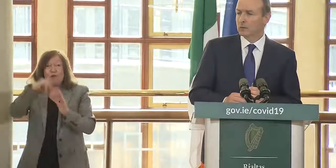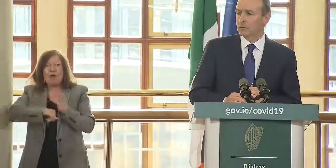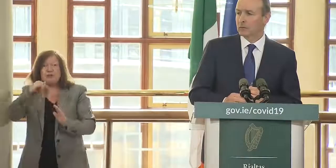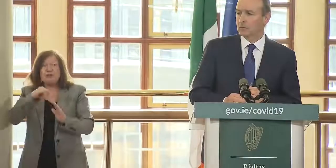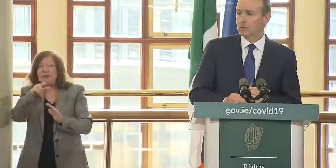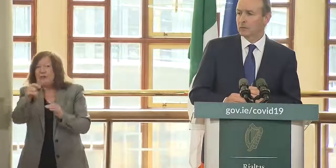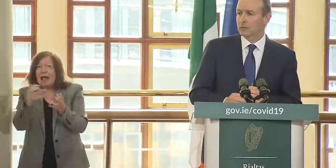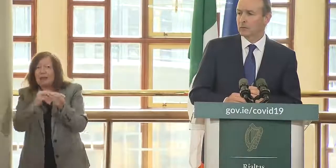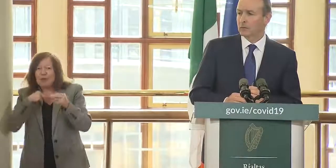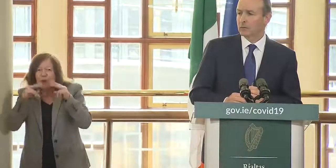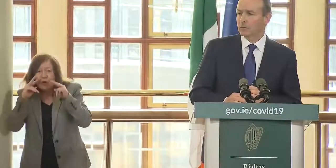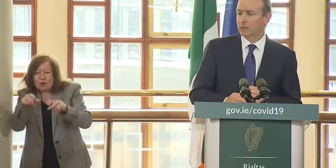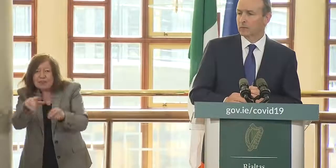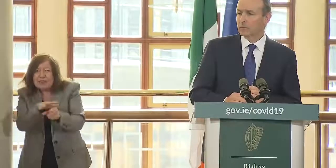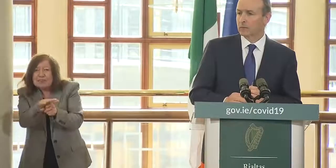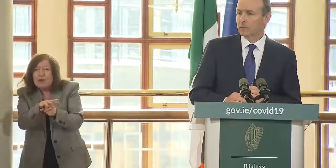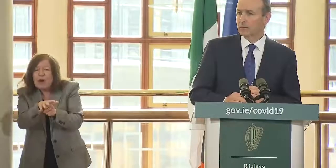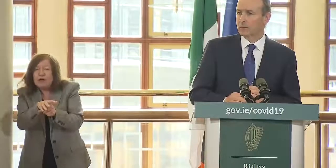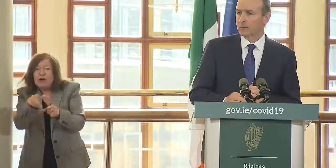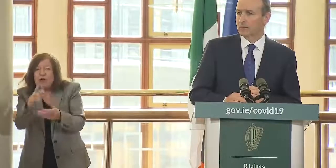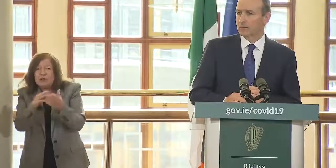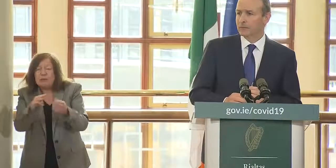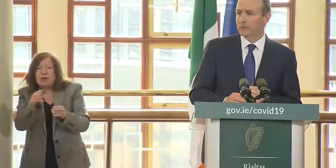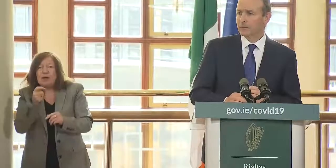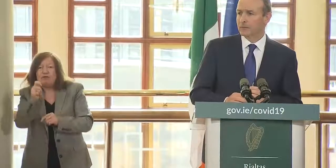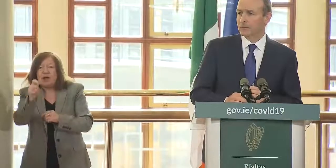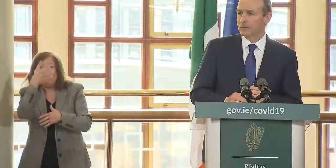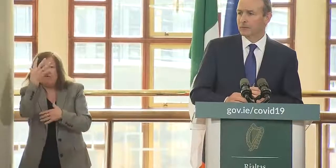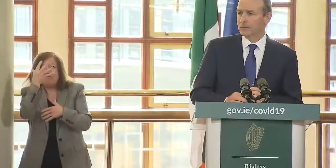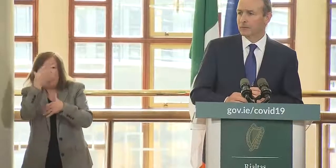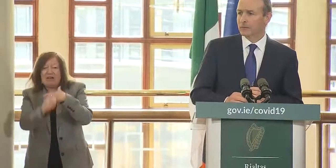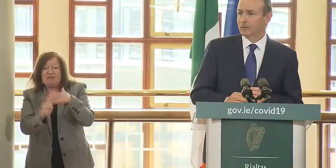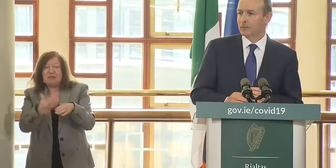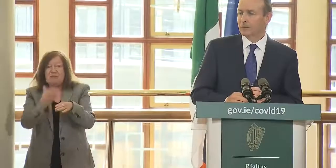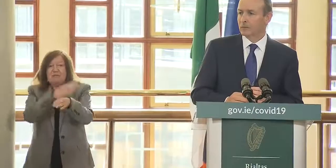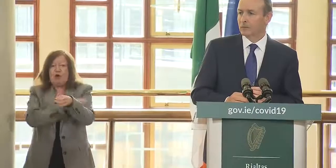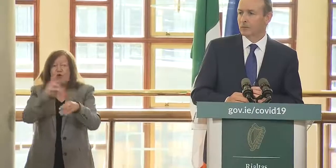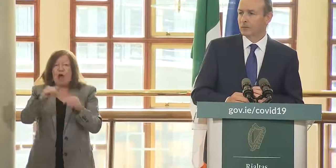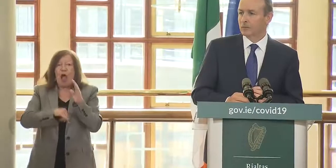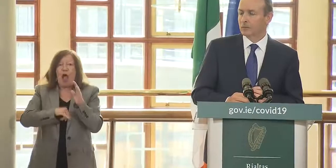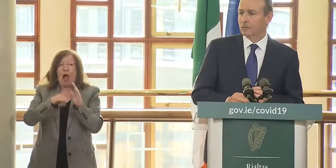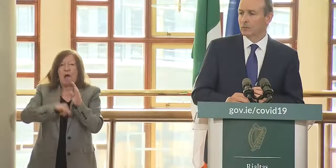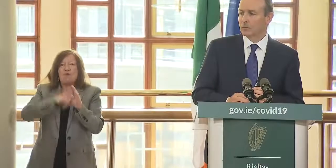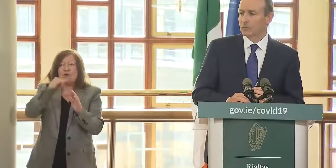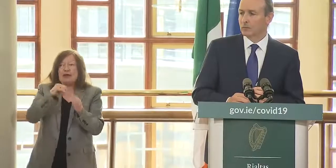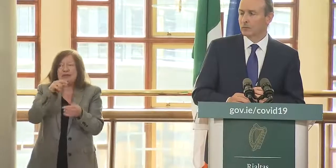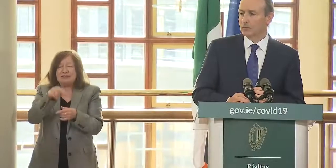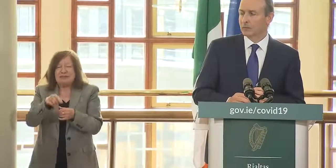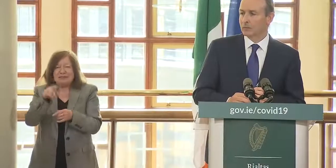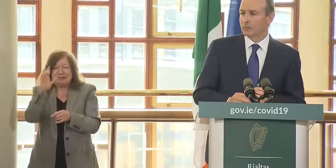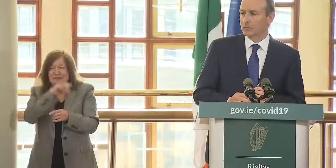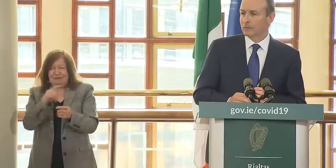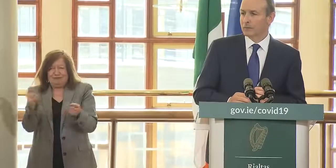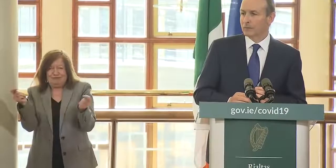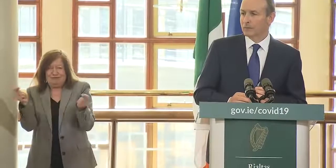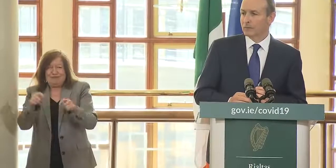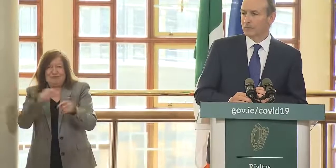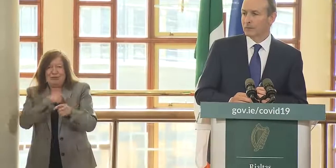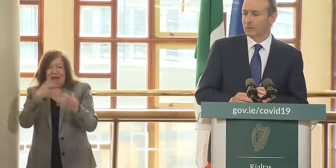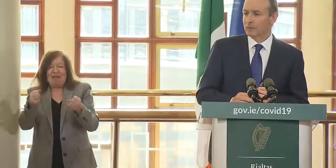going to be done to look at that some people are are traveling five days previous to their operation which just seems ludicrous to be getting